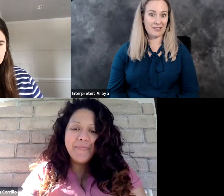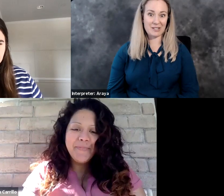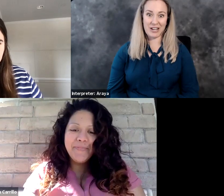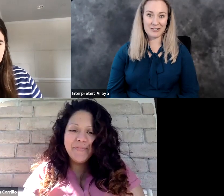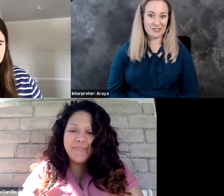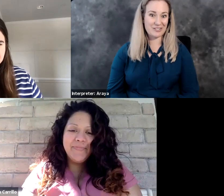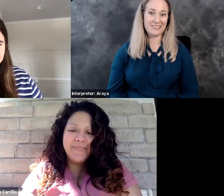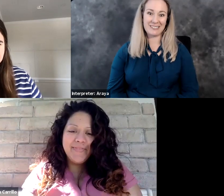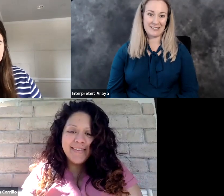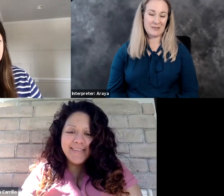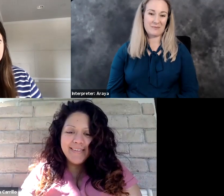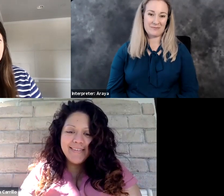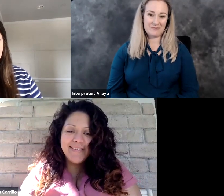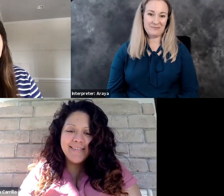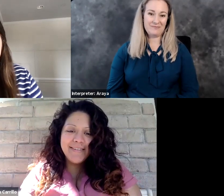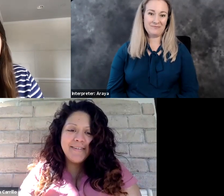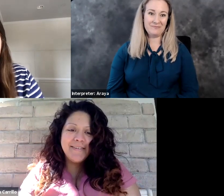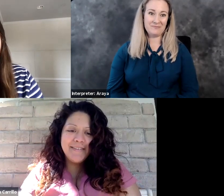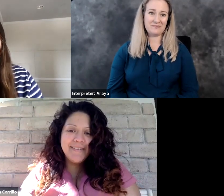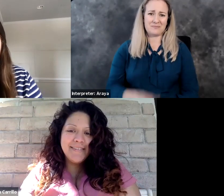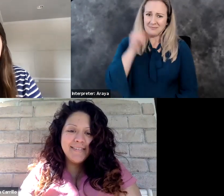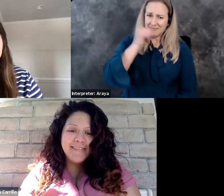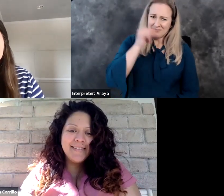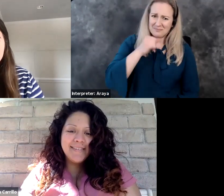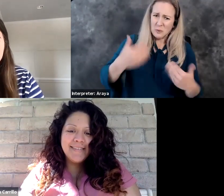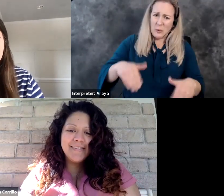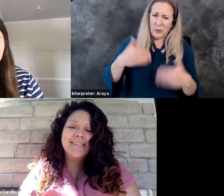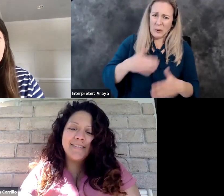everything changed. So good.